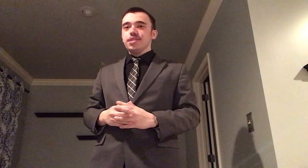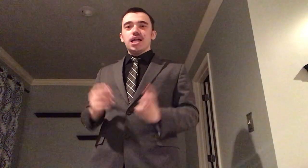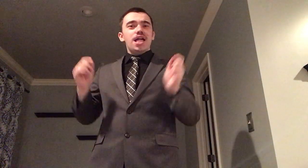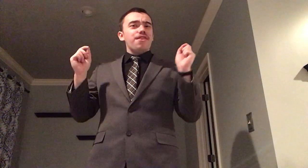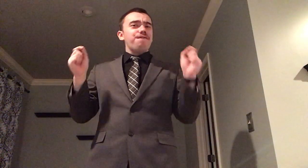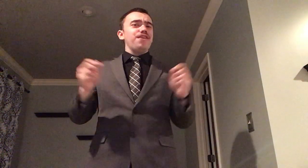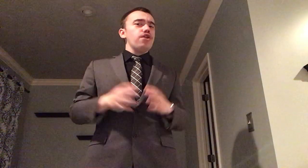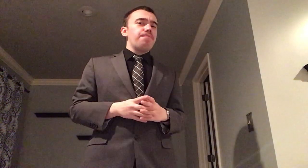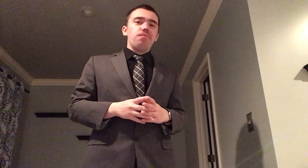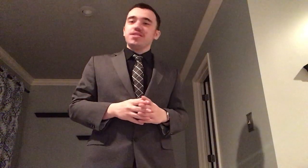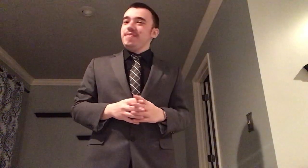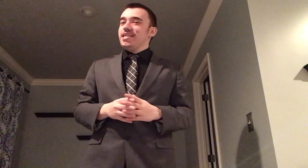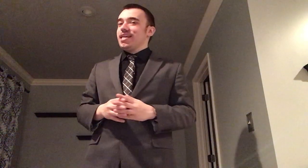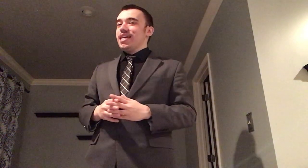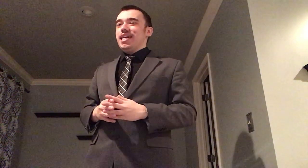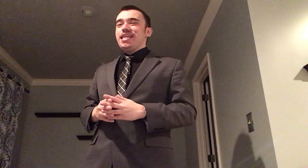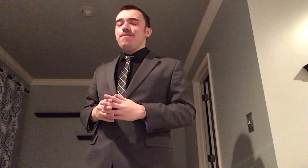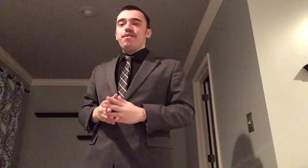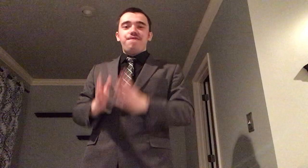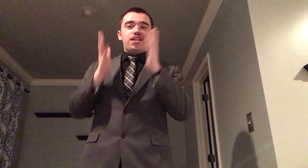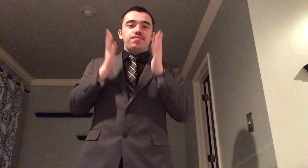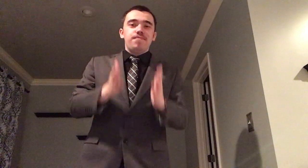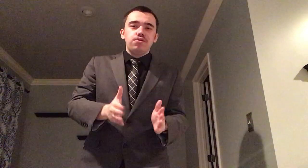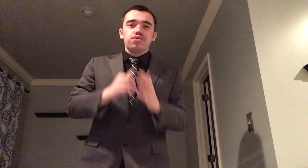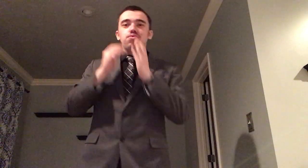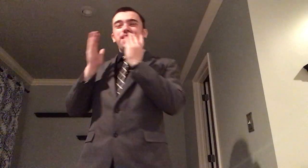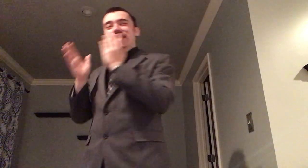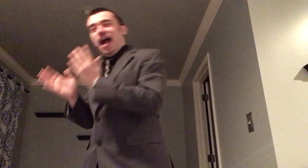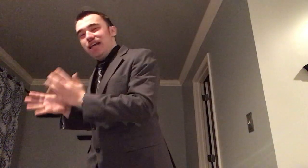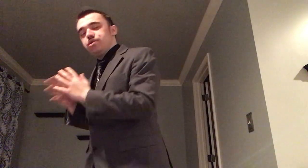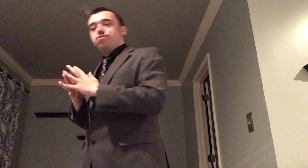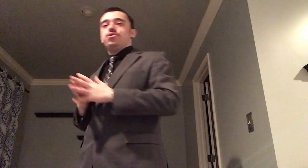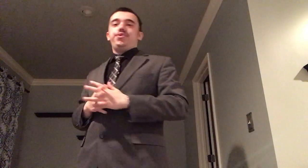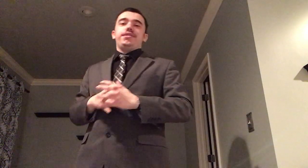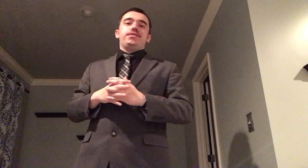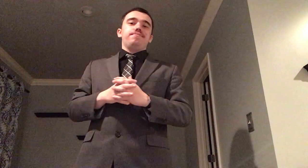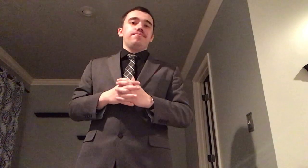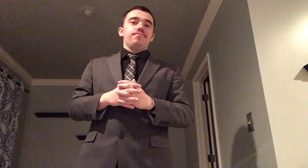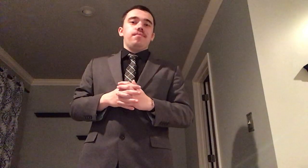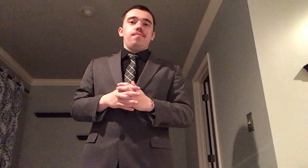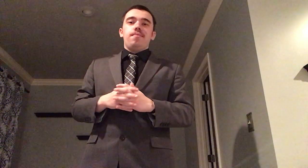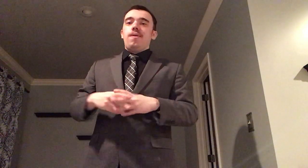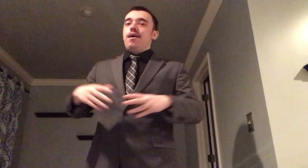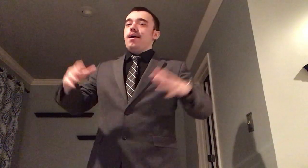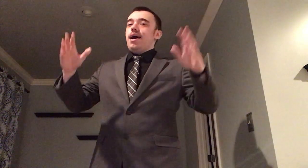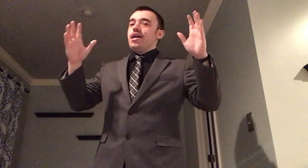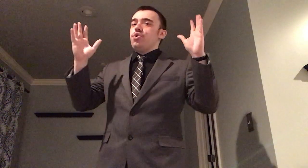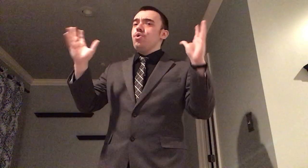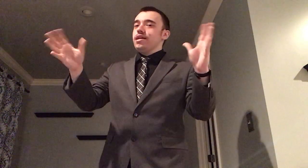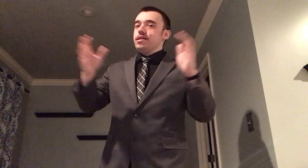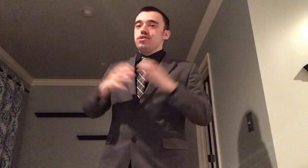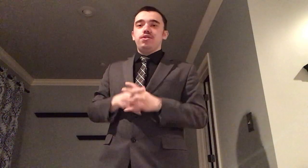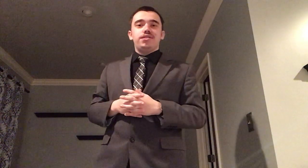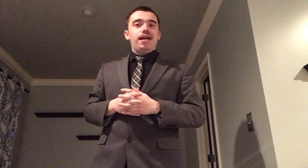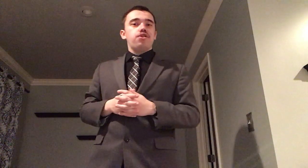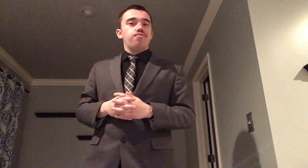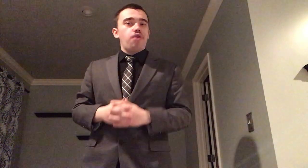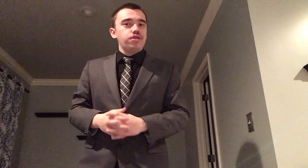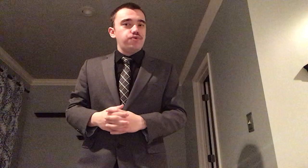the fear of public speaking even affects middle school and high school students according to the standards brought to